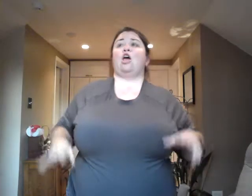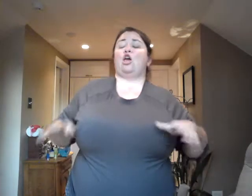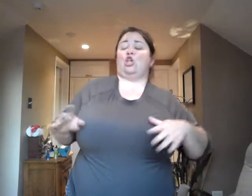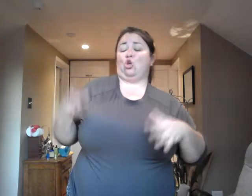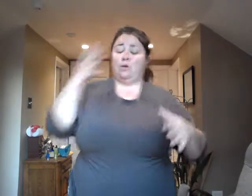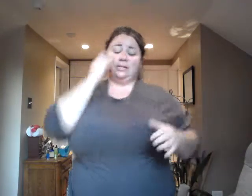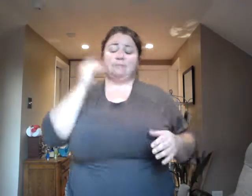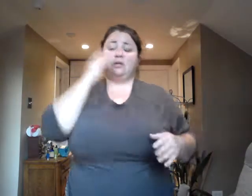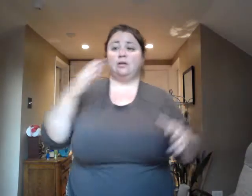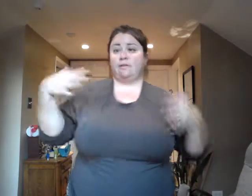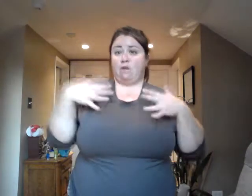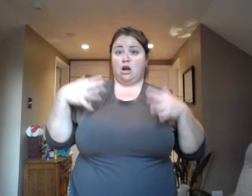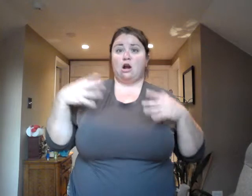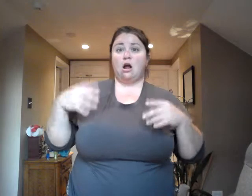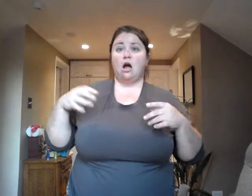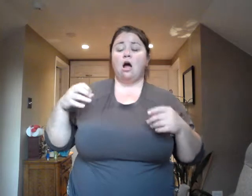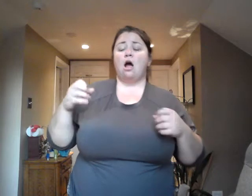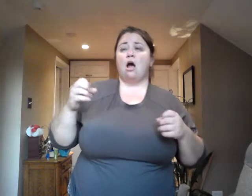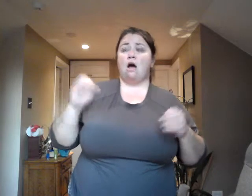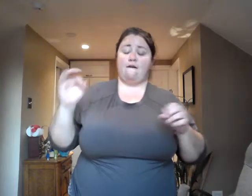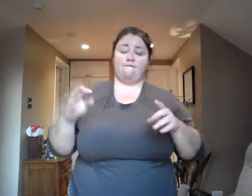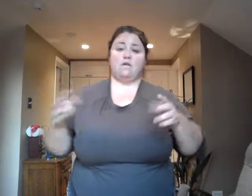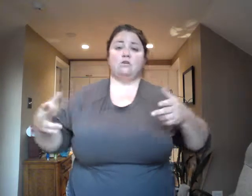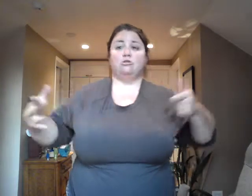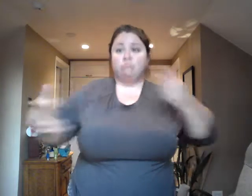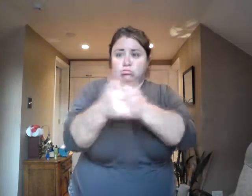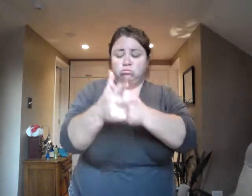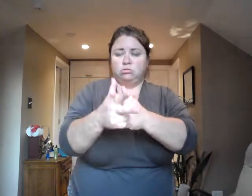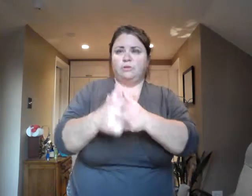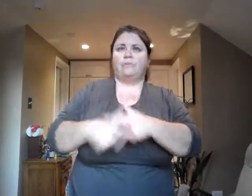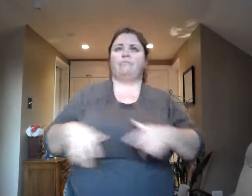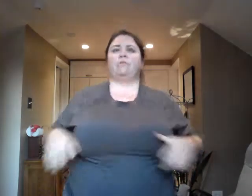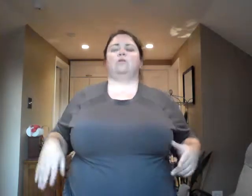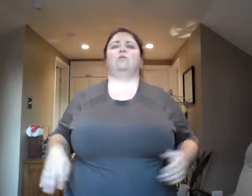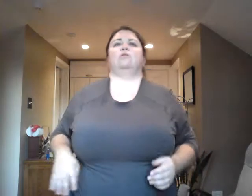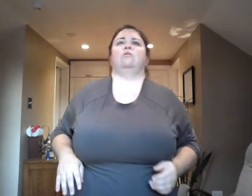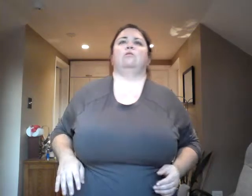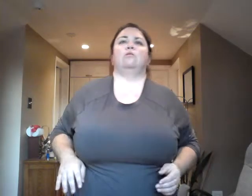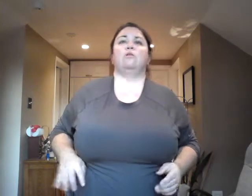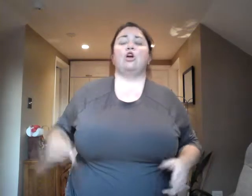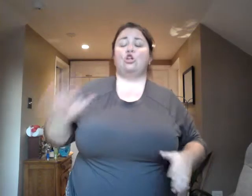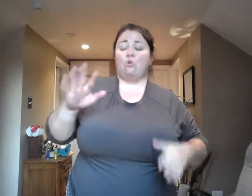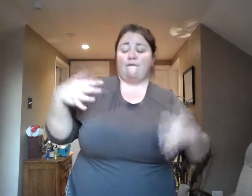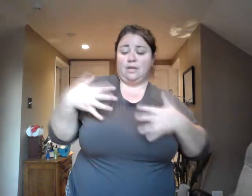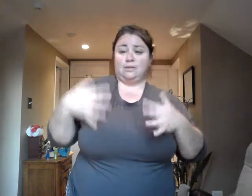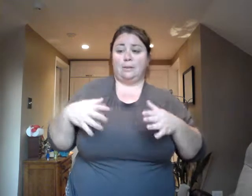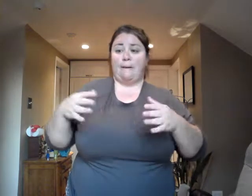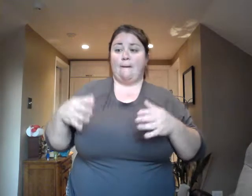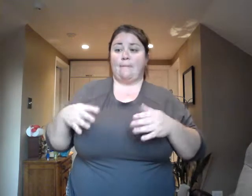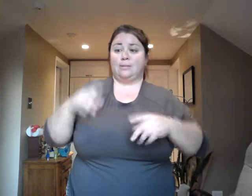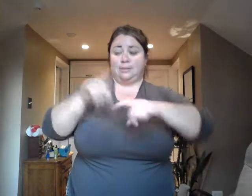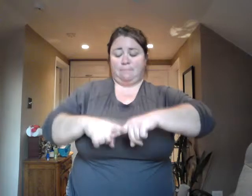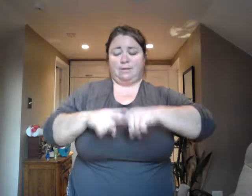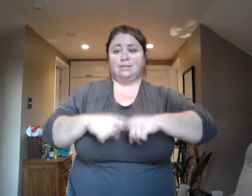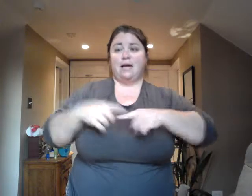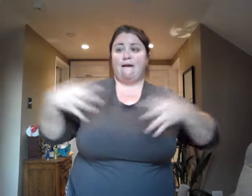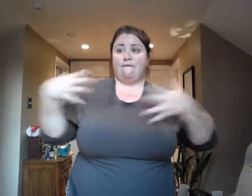The anger is actually based in fear, as most negative emotions are. Fear is the biggest